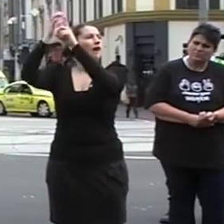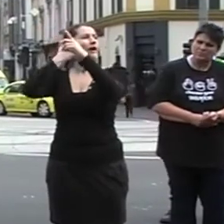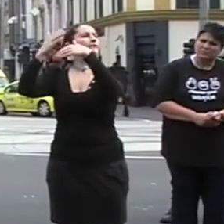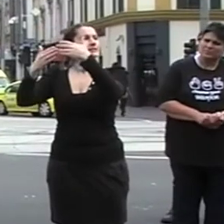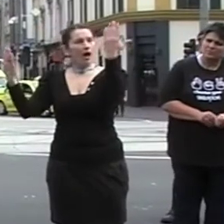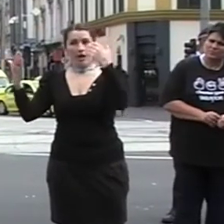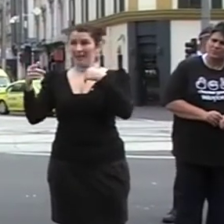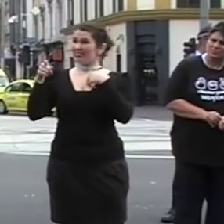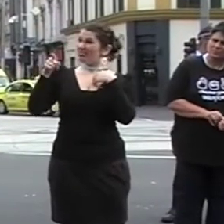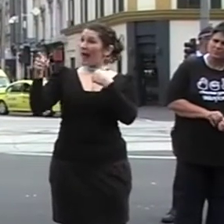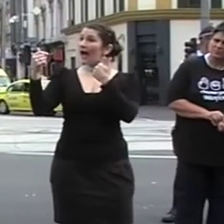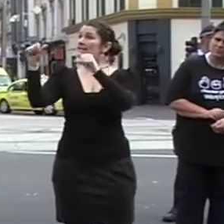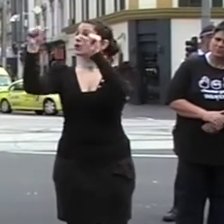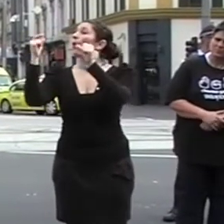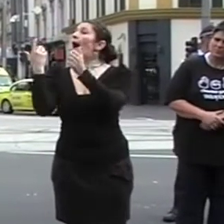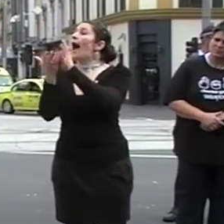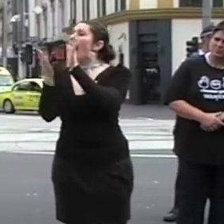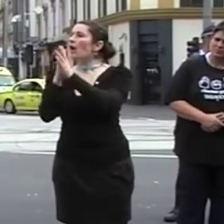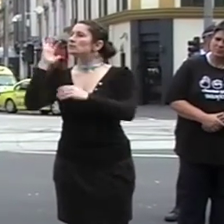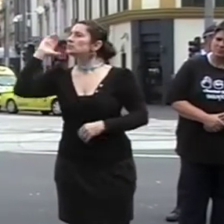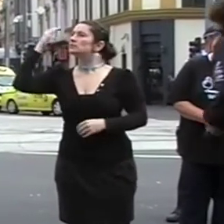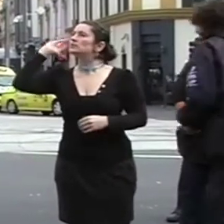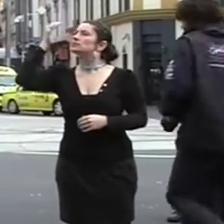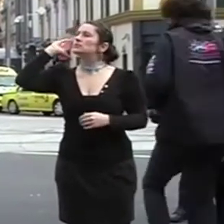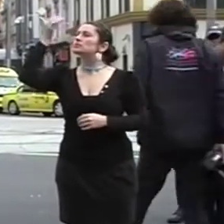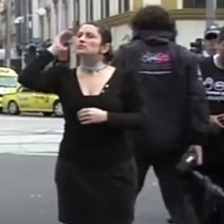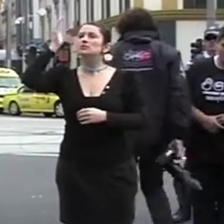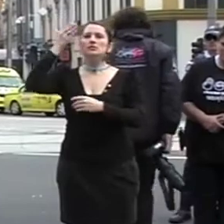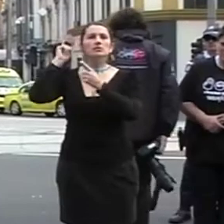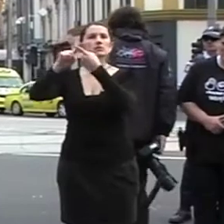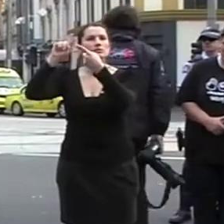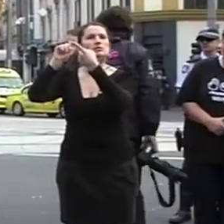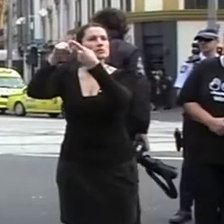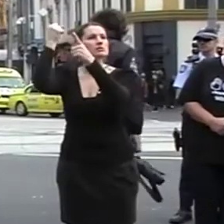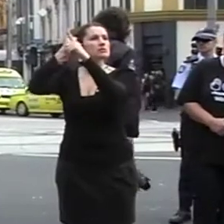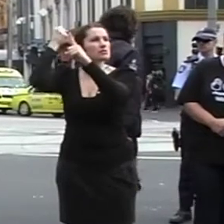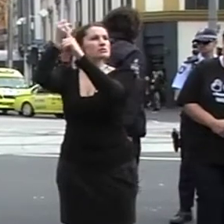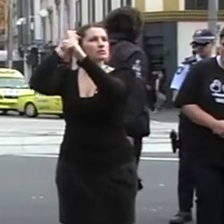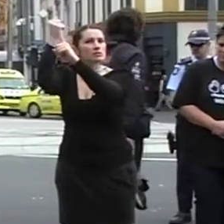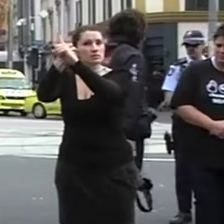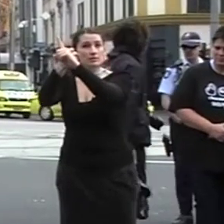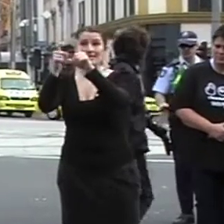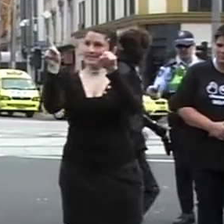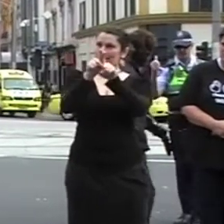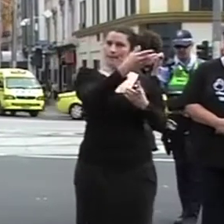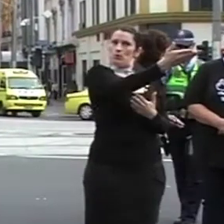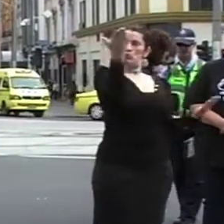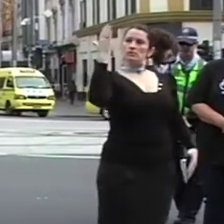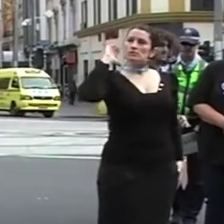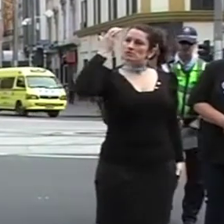achieve that through determination and persistence. It is the determination and persistence of you all here today that will raise the